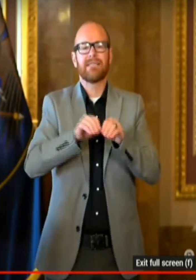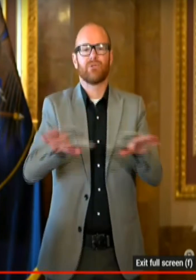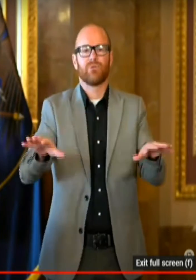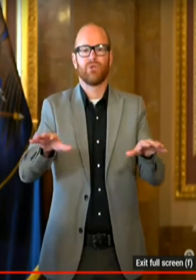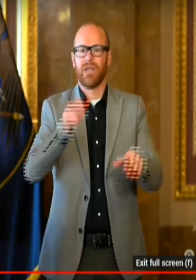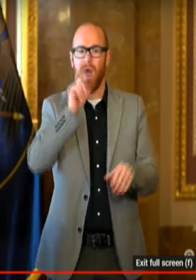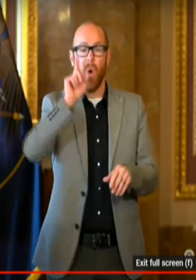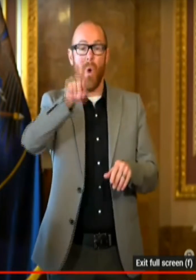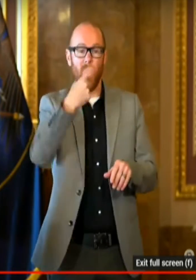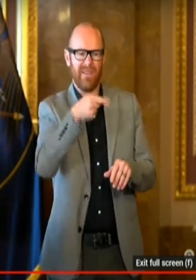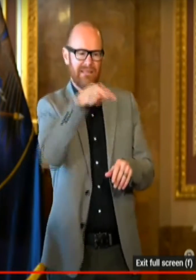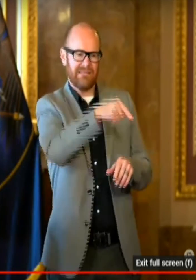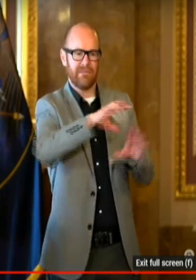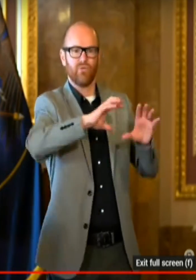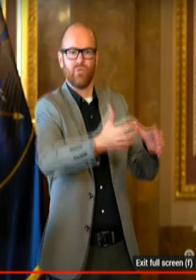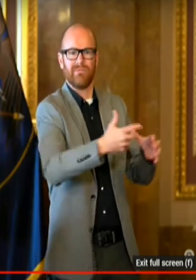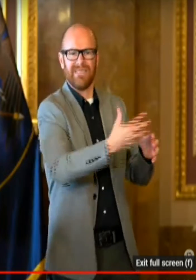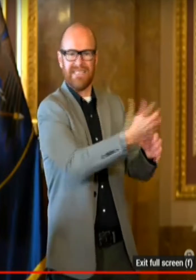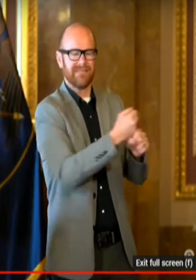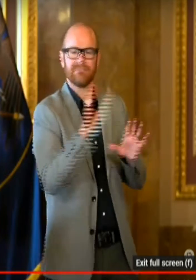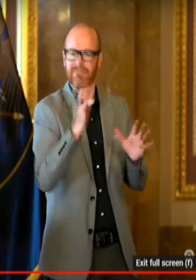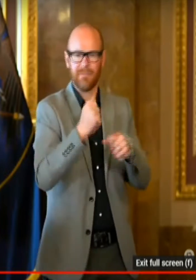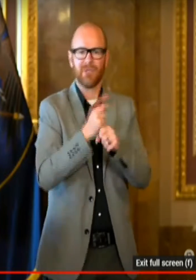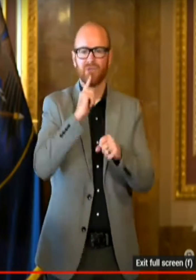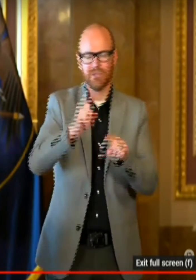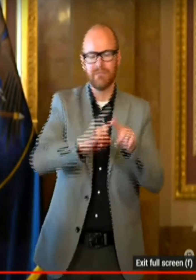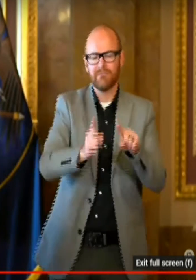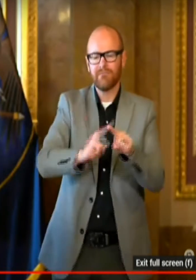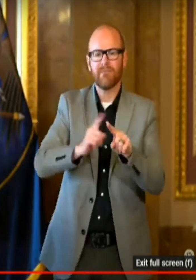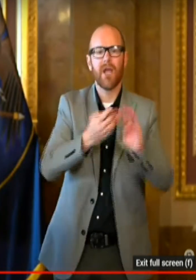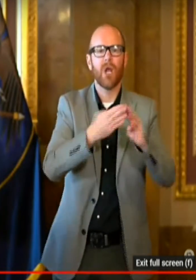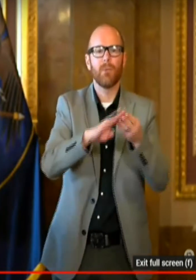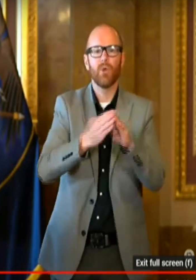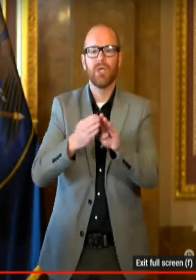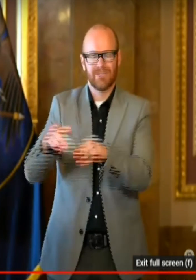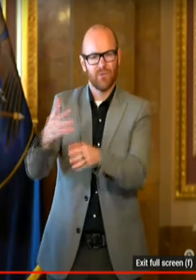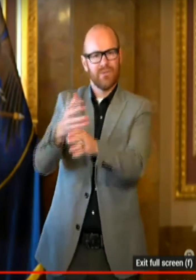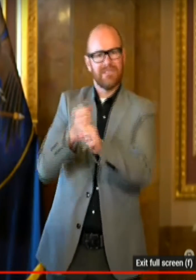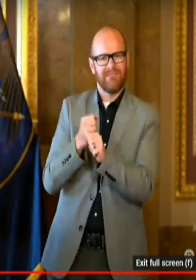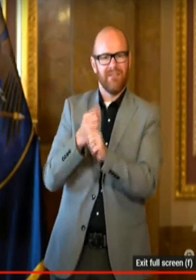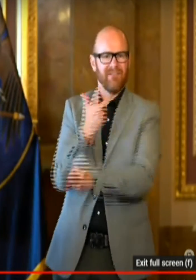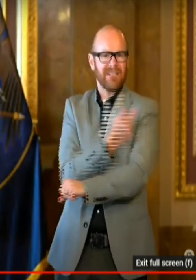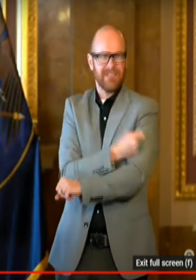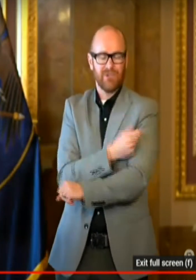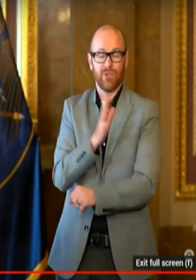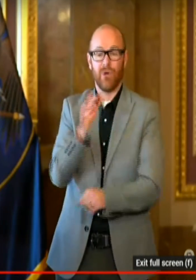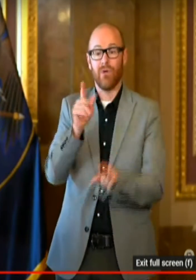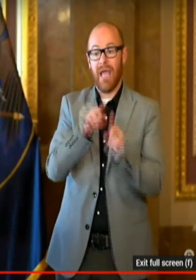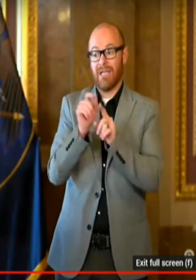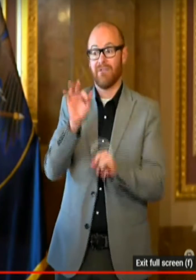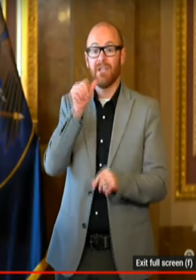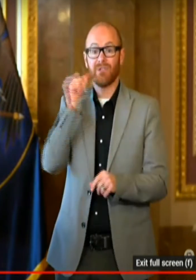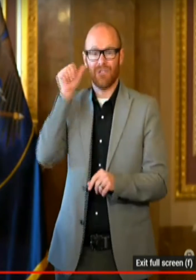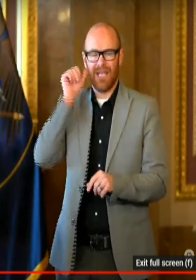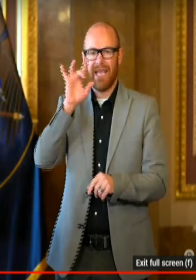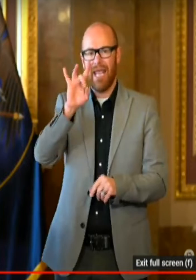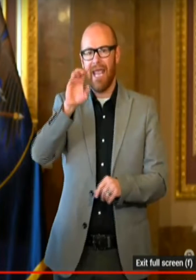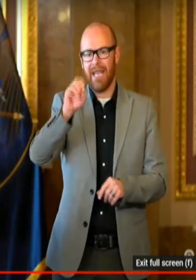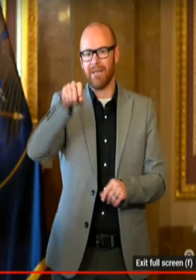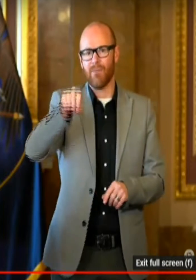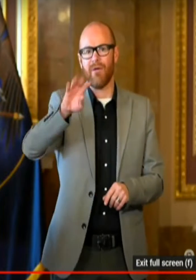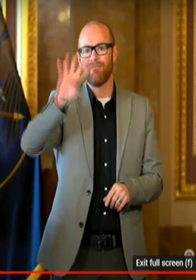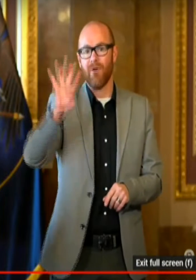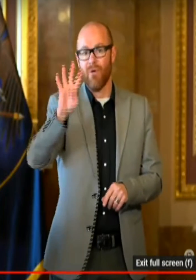of vaccines into our diverse communities. And as of yesterday, 80.4% of eligible Asians